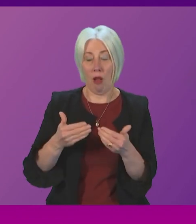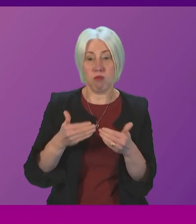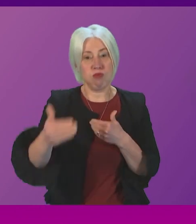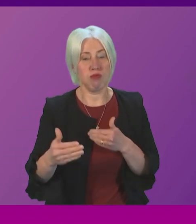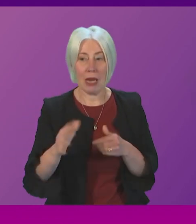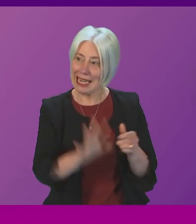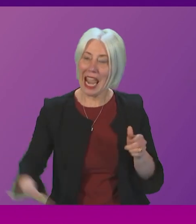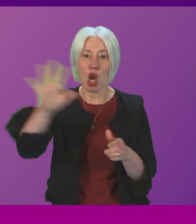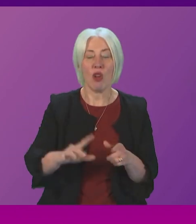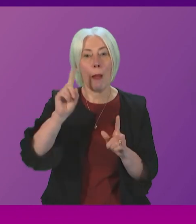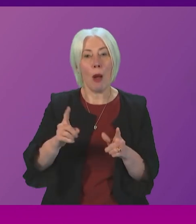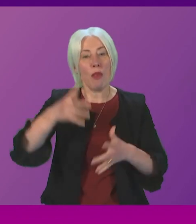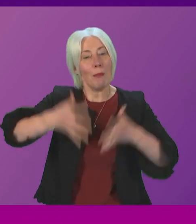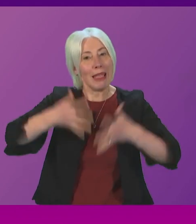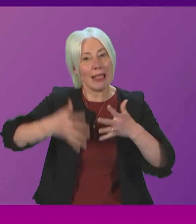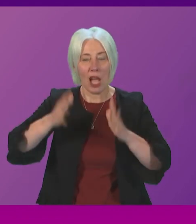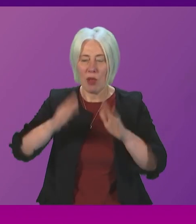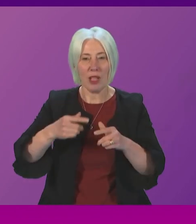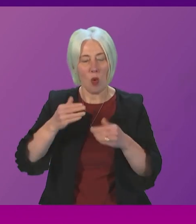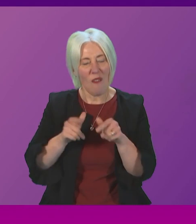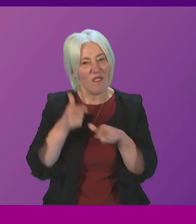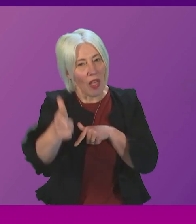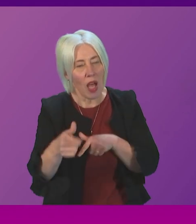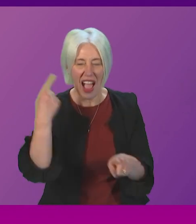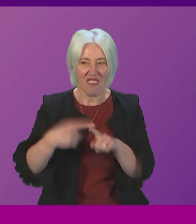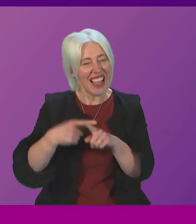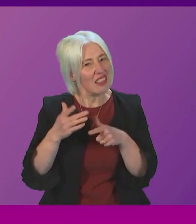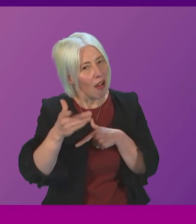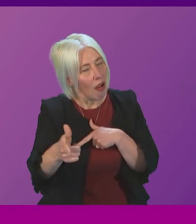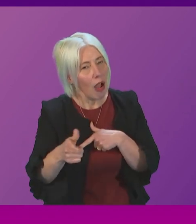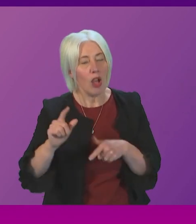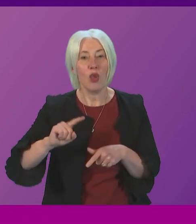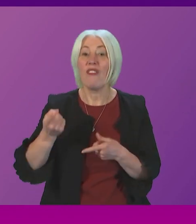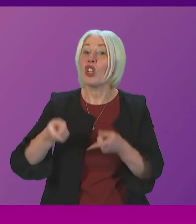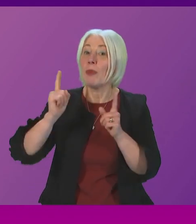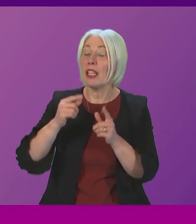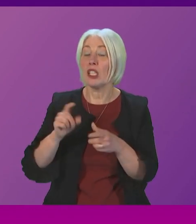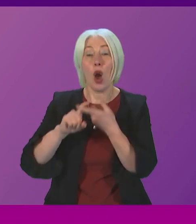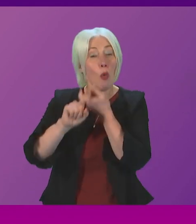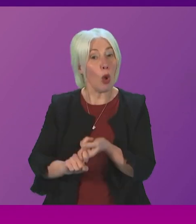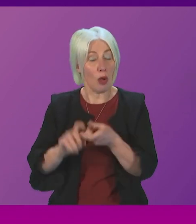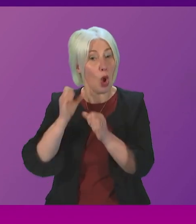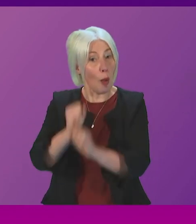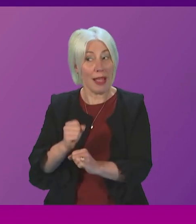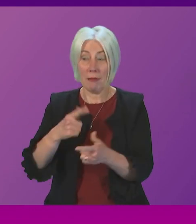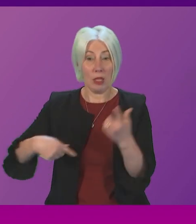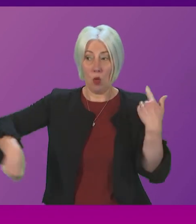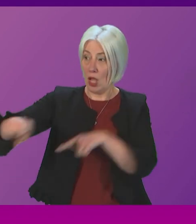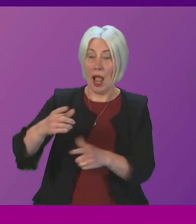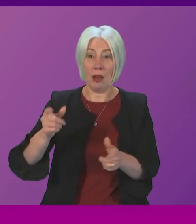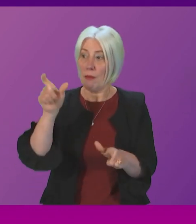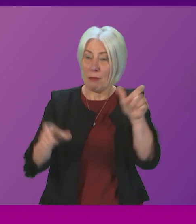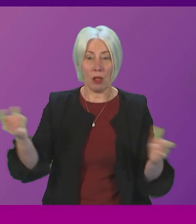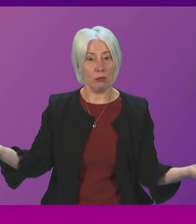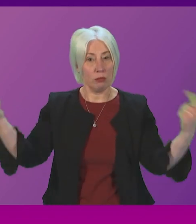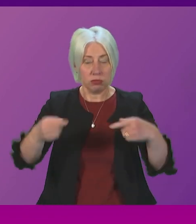BSL however we must go further and faster will the first minister commit to providing a space where stakeholders and I can highlight to the Scottish